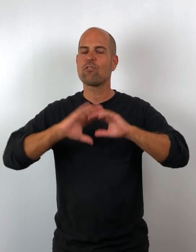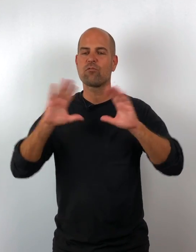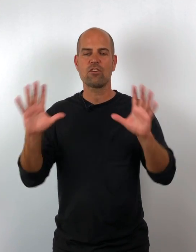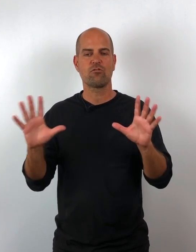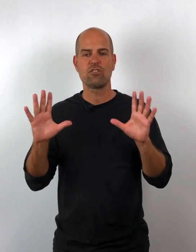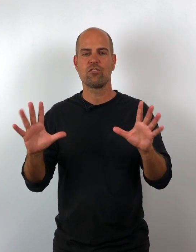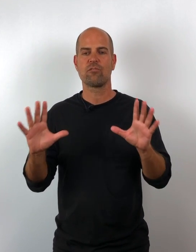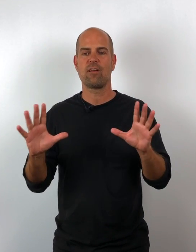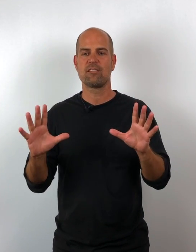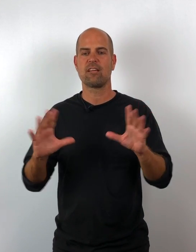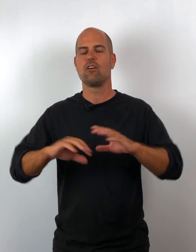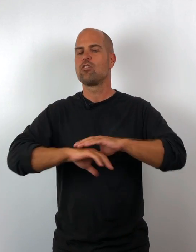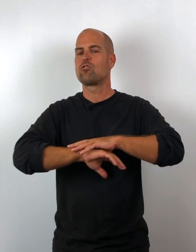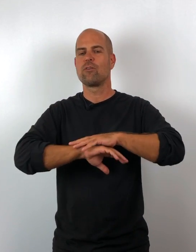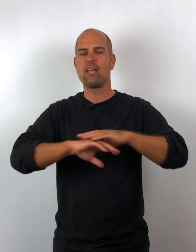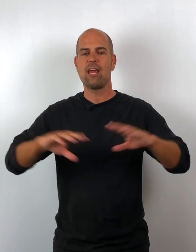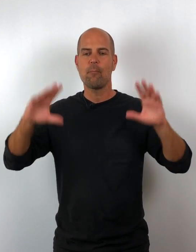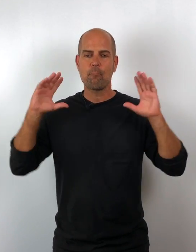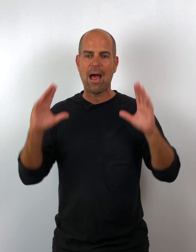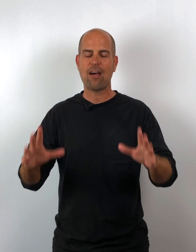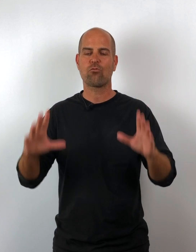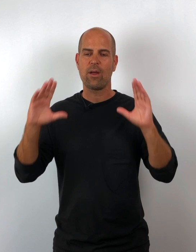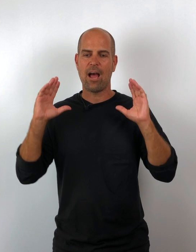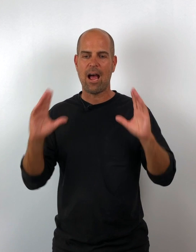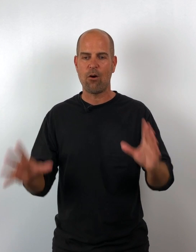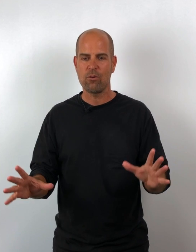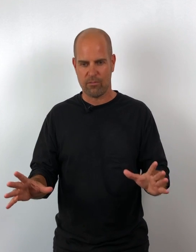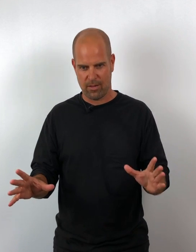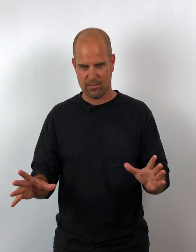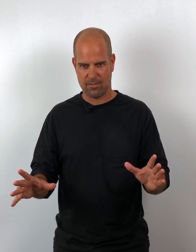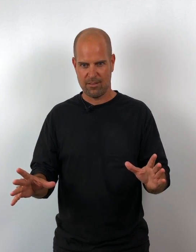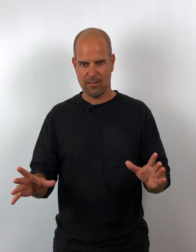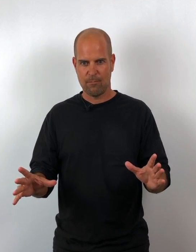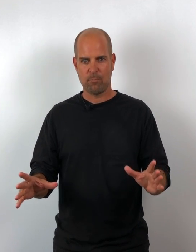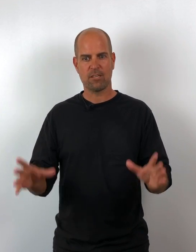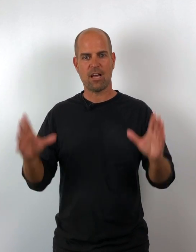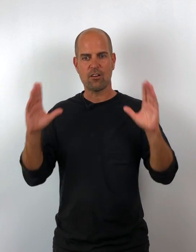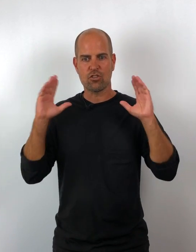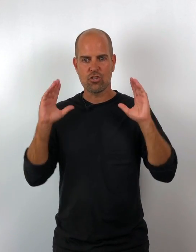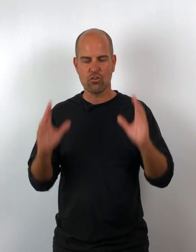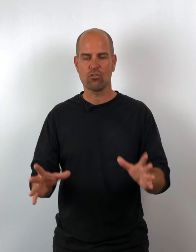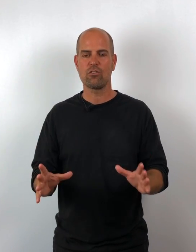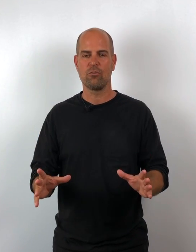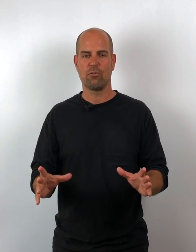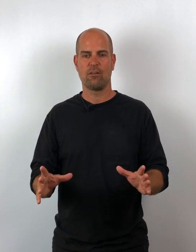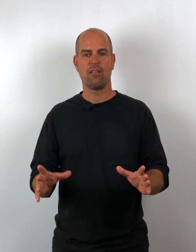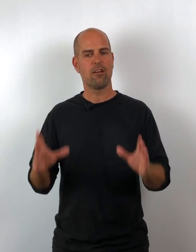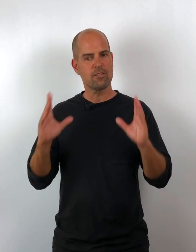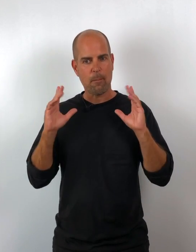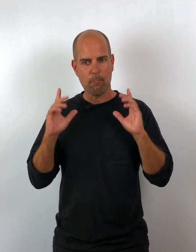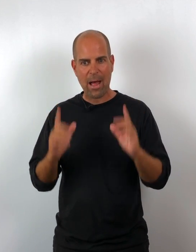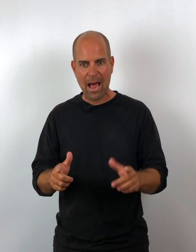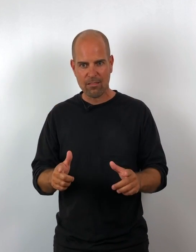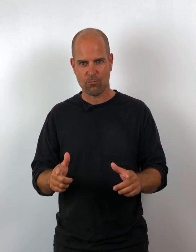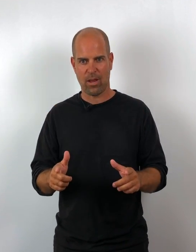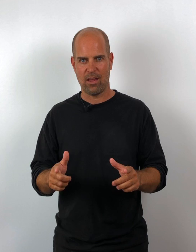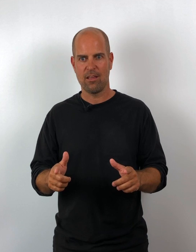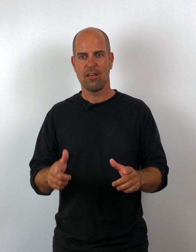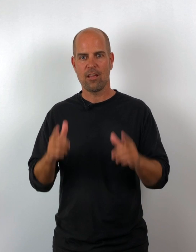frustration you're facing, create a pathway out of it. Because I assure you, there is a pathway that